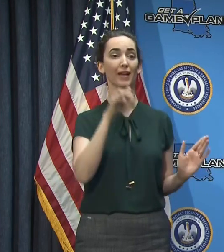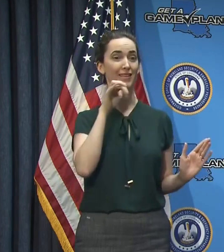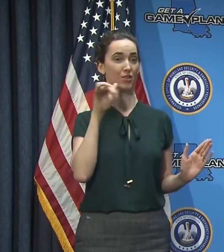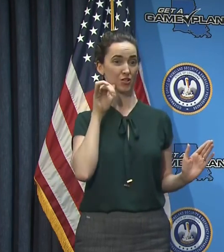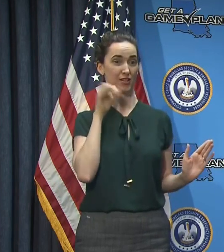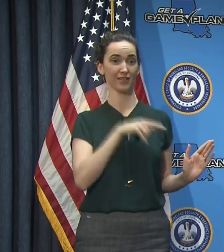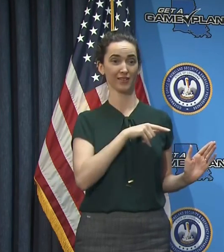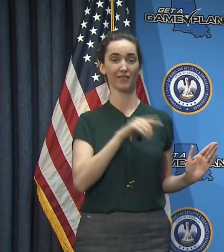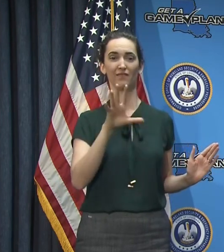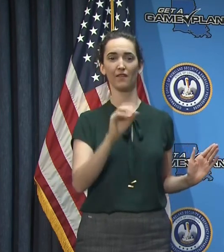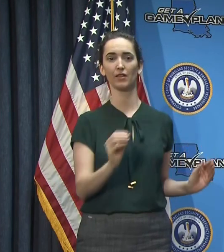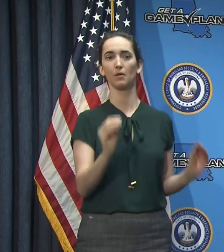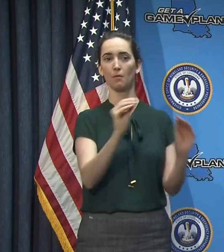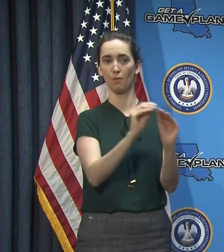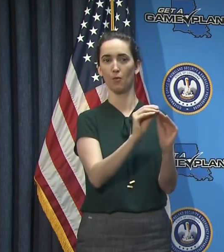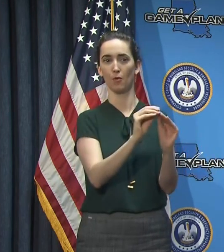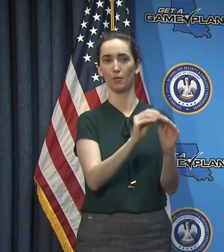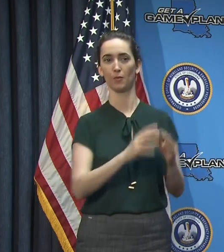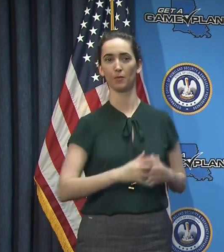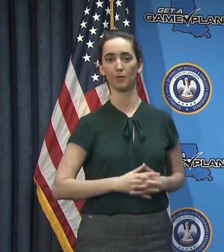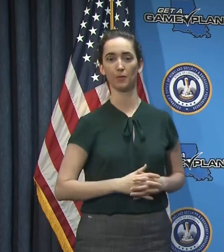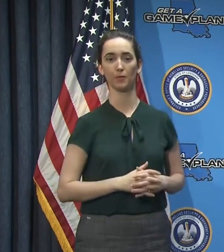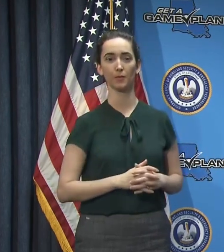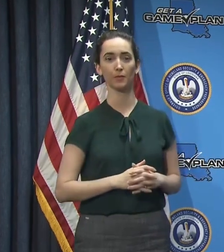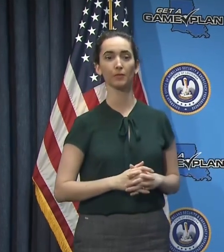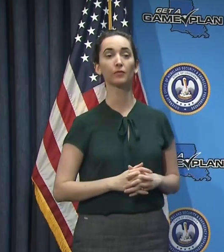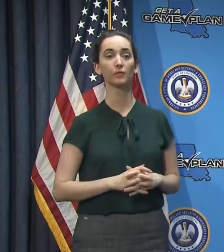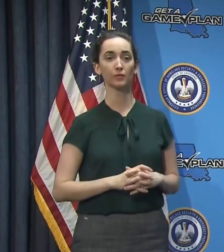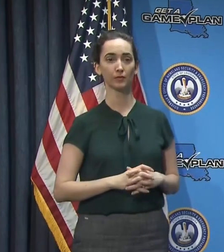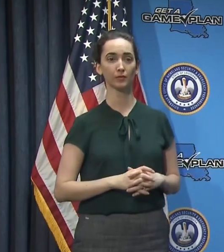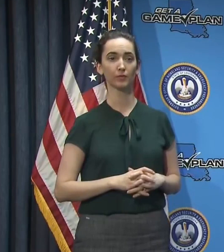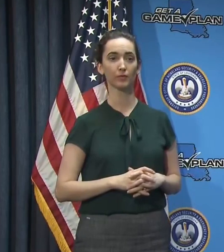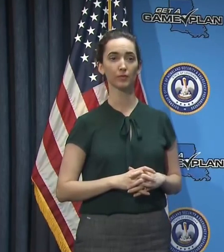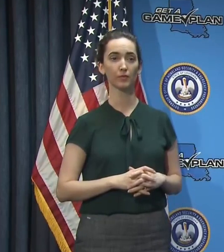since yesterday. Of the COVID